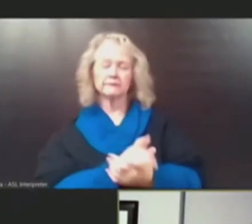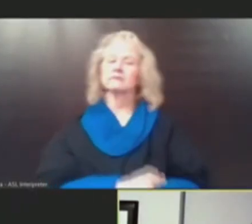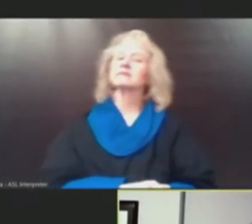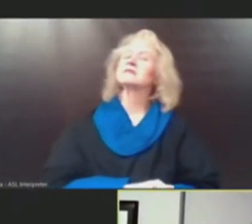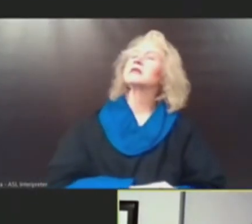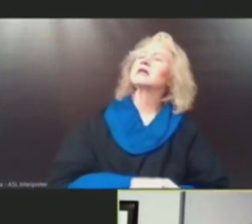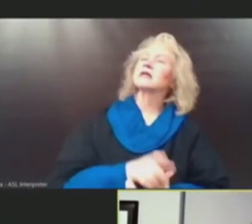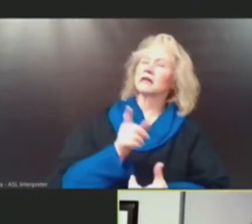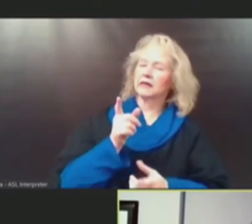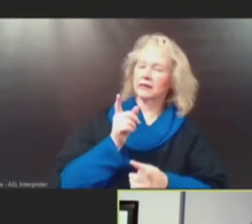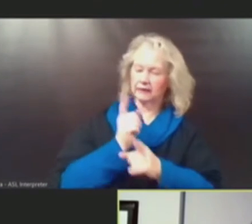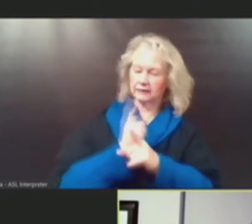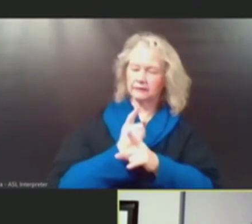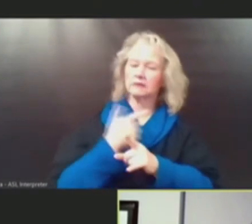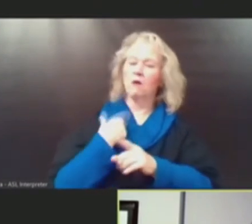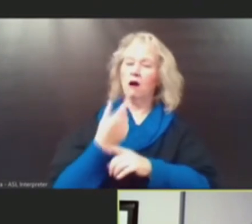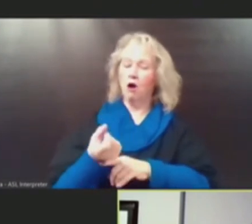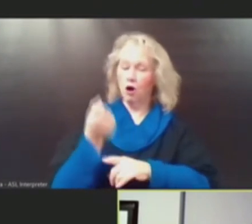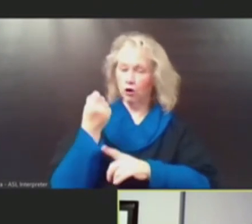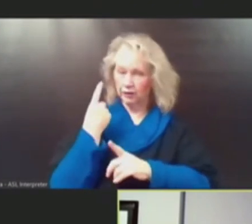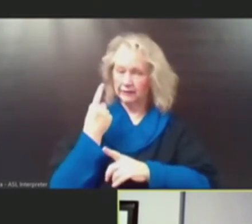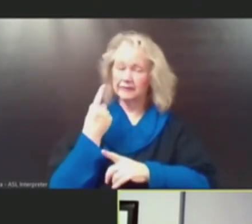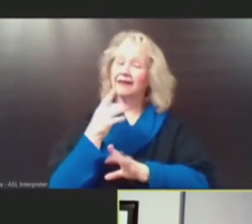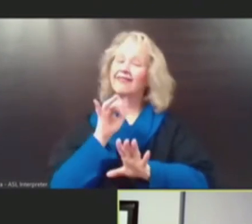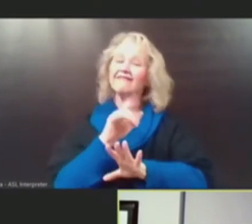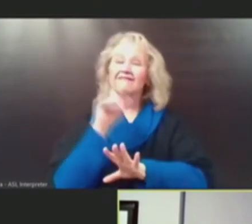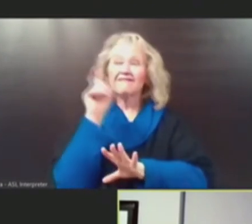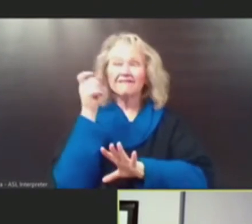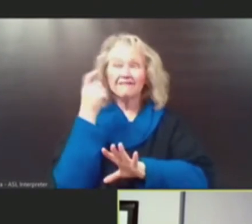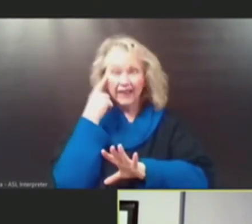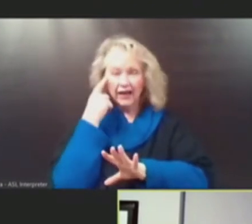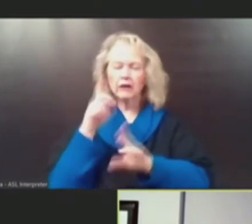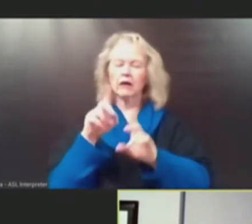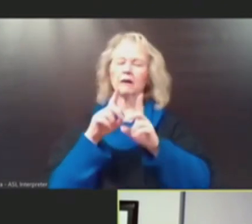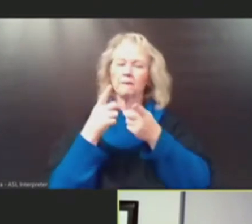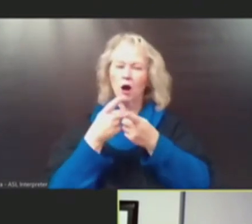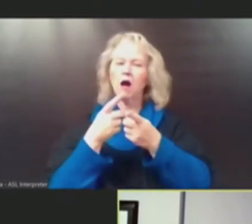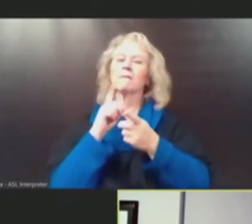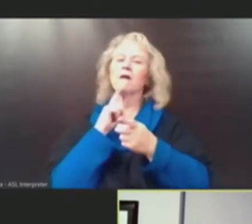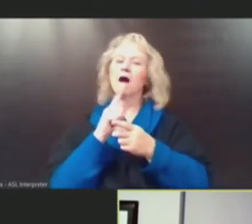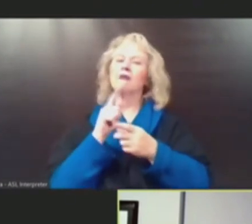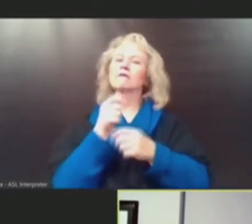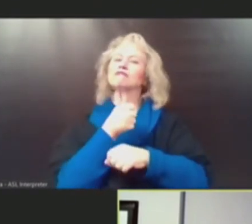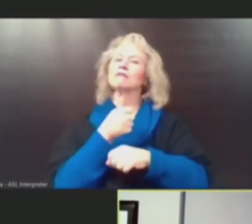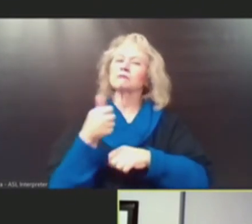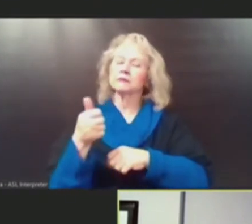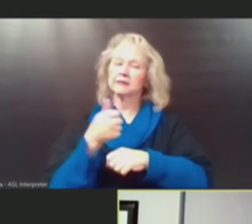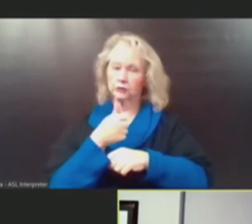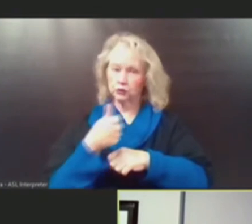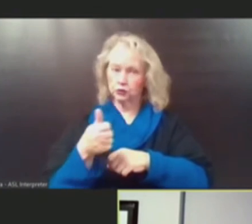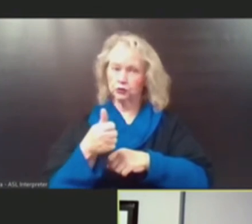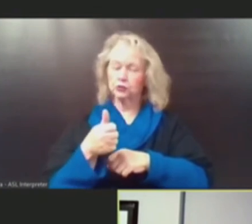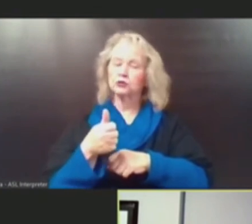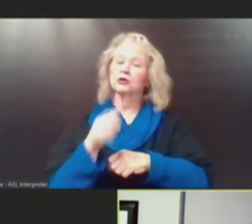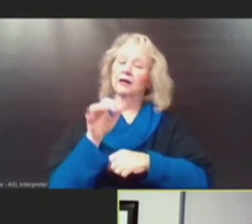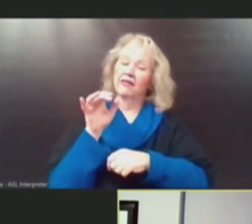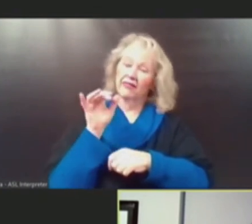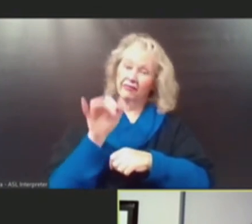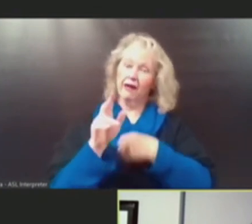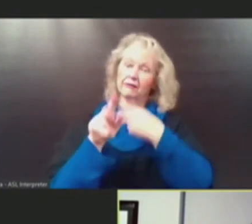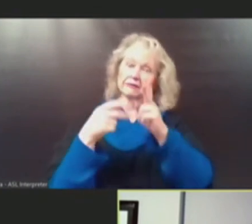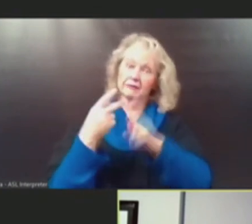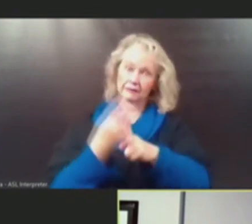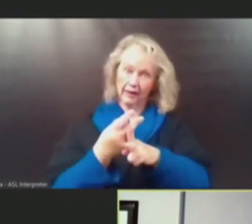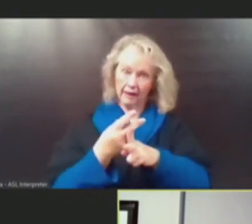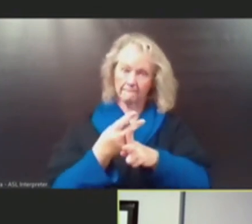Yeah, so my understanding is that from federal Department of Transportation rules, those types of public transportation